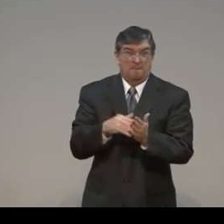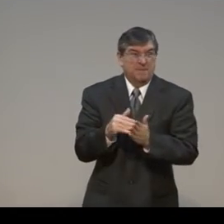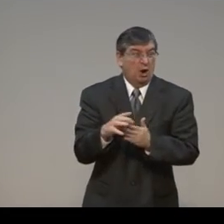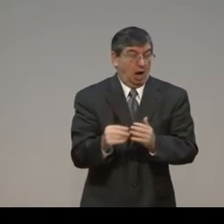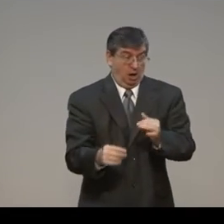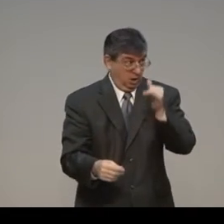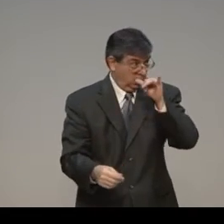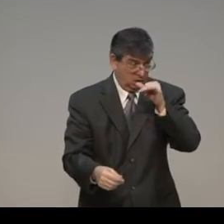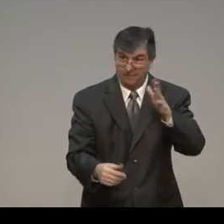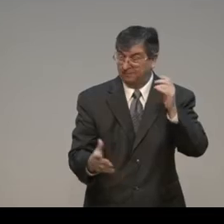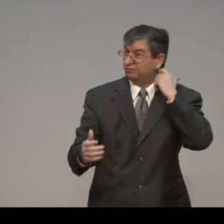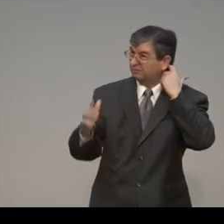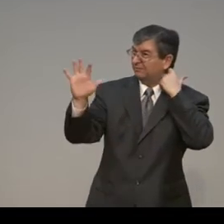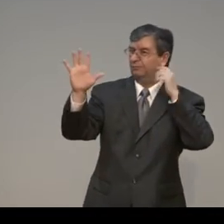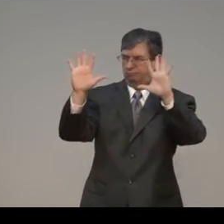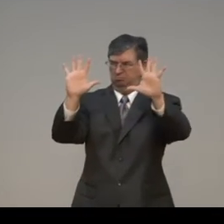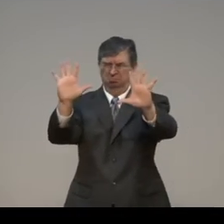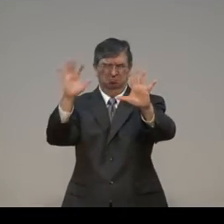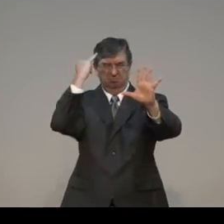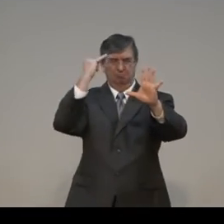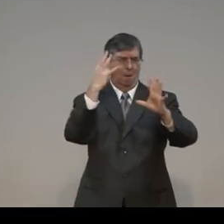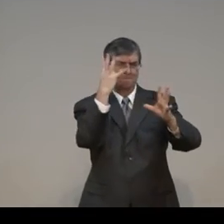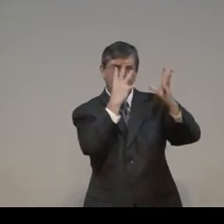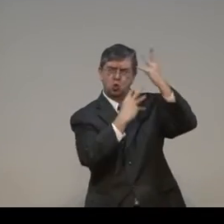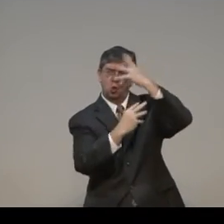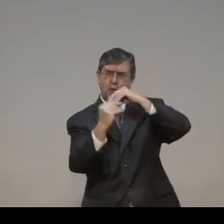Beer. It can get up to $500,000. a million dollars sometimes.